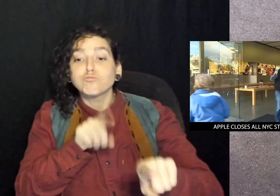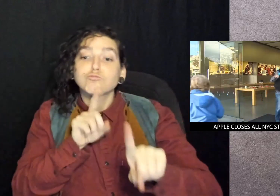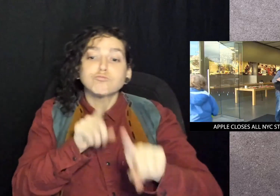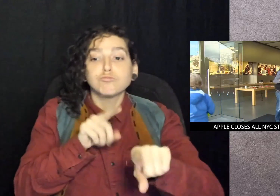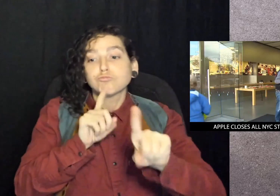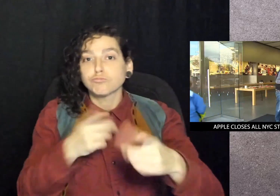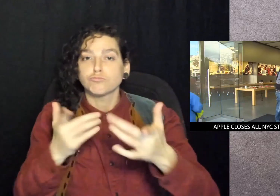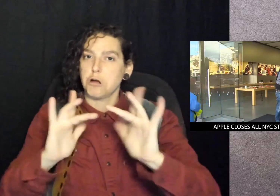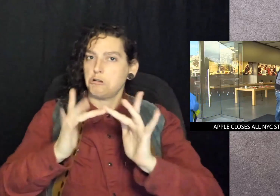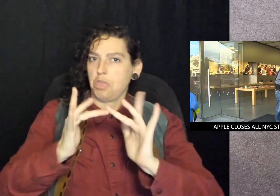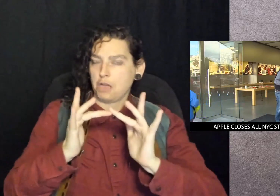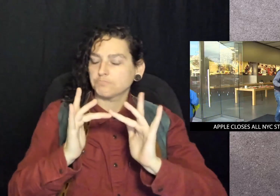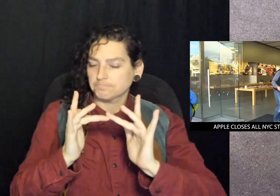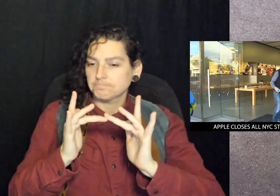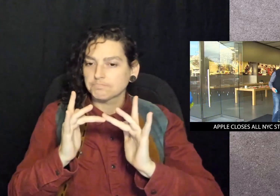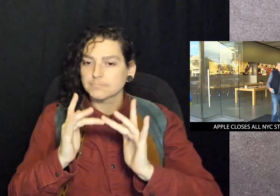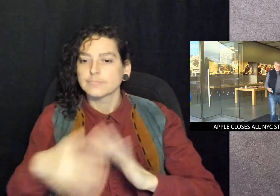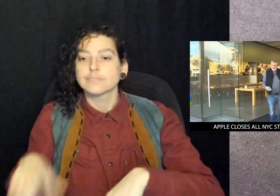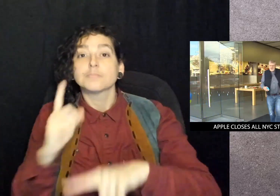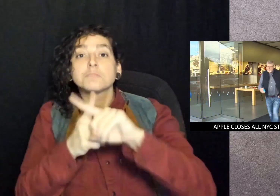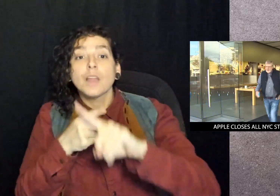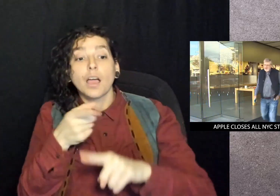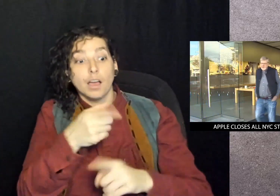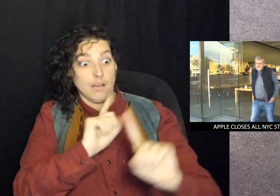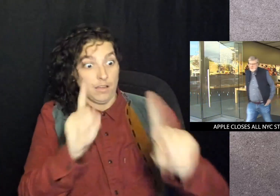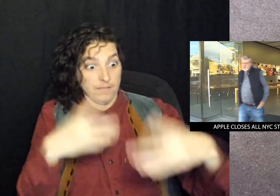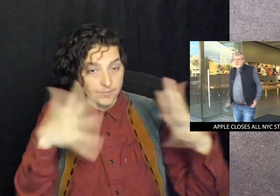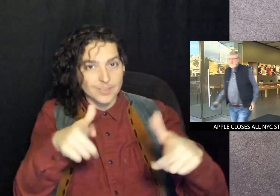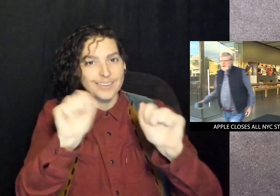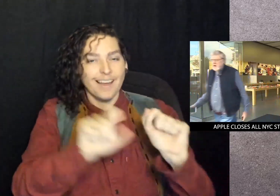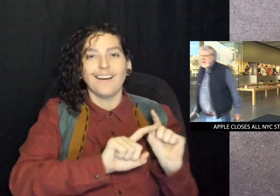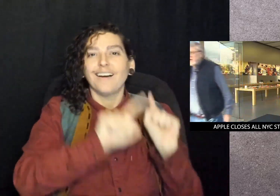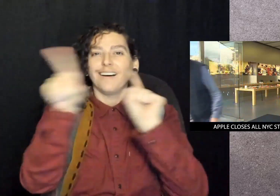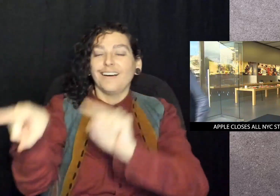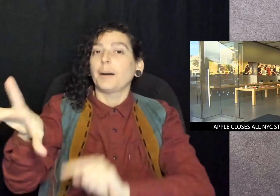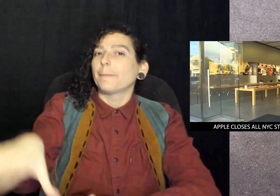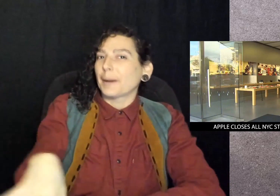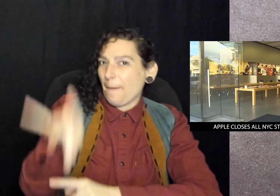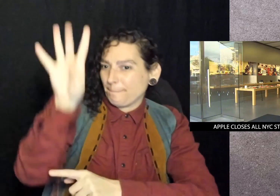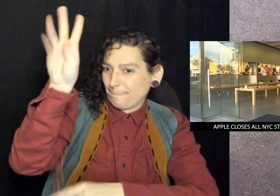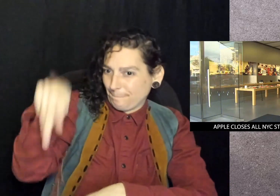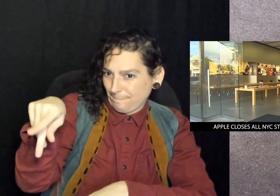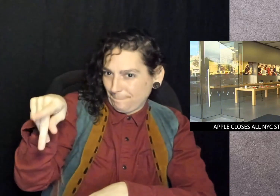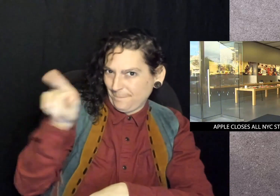But customers can still place orders online and pick them up at stores.